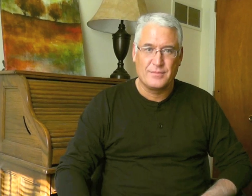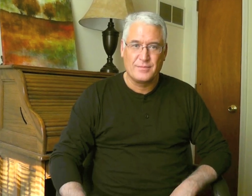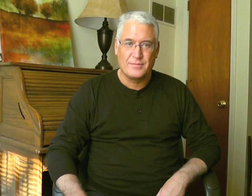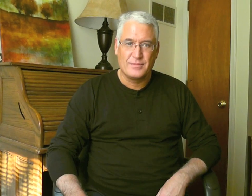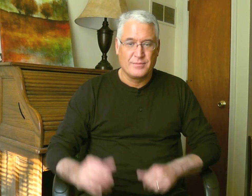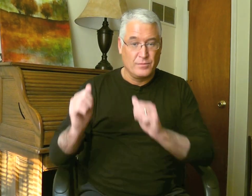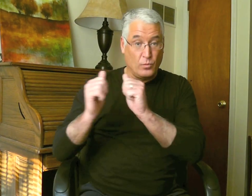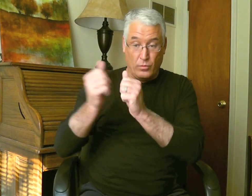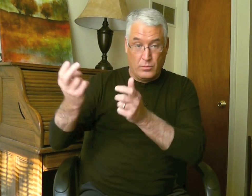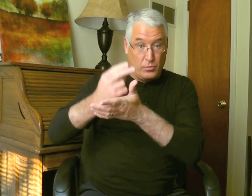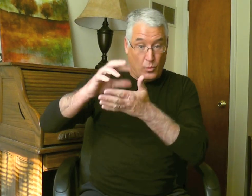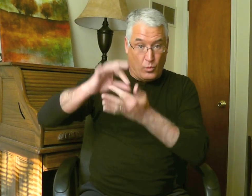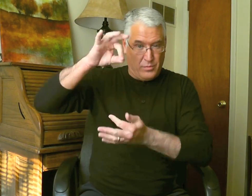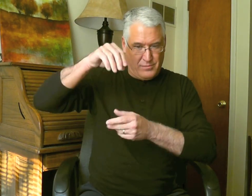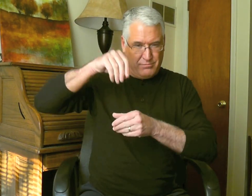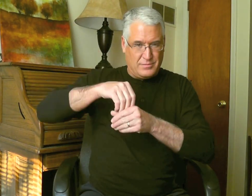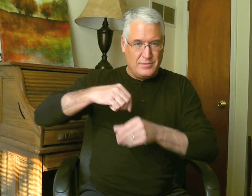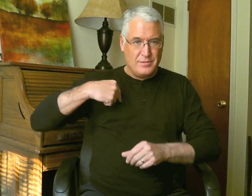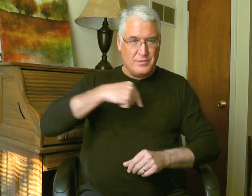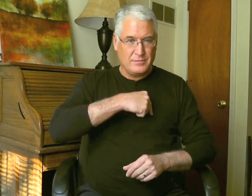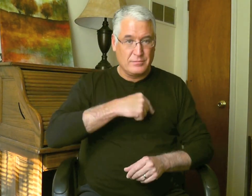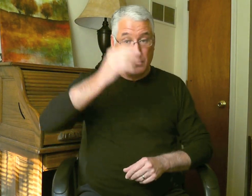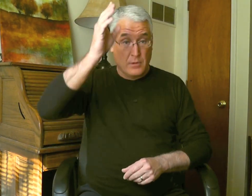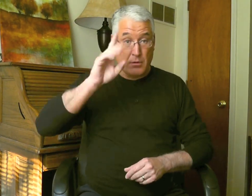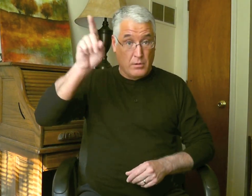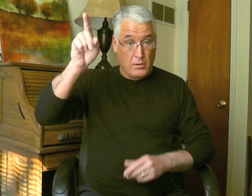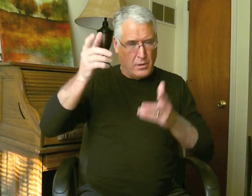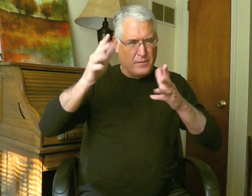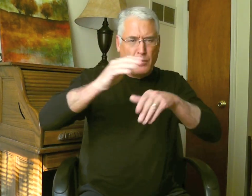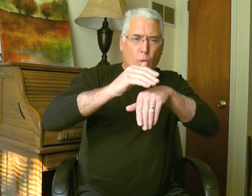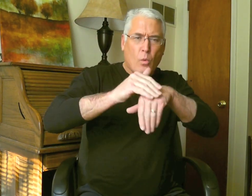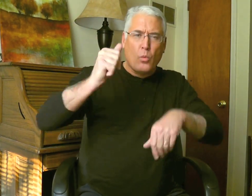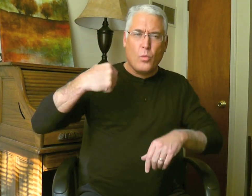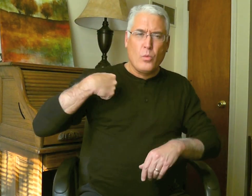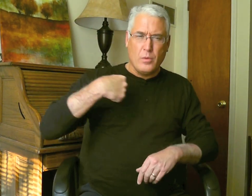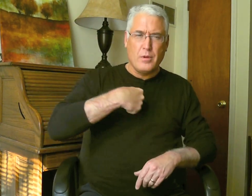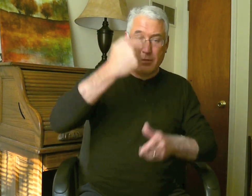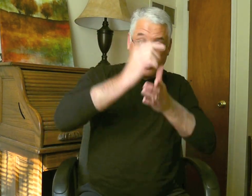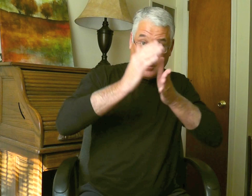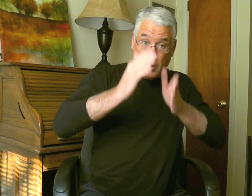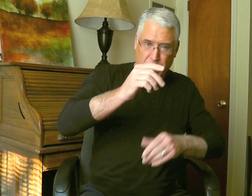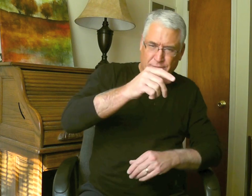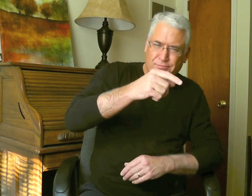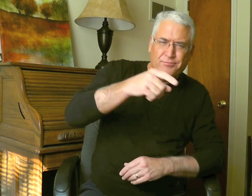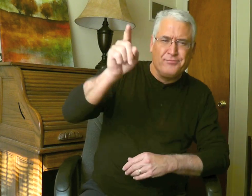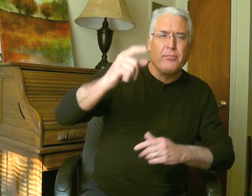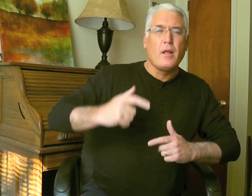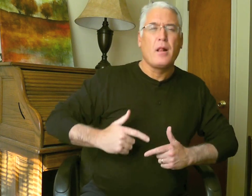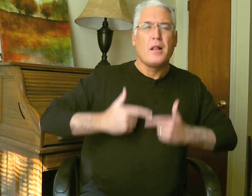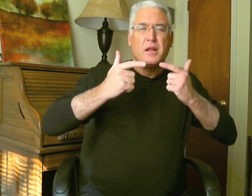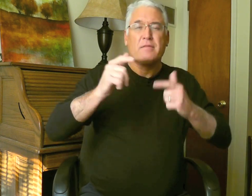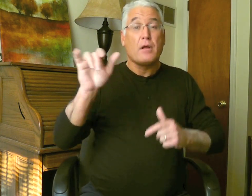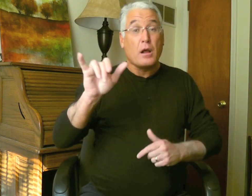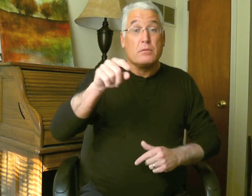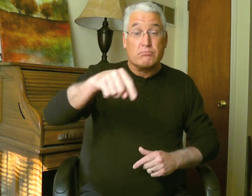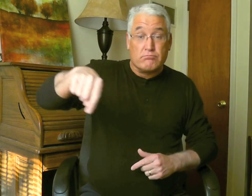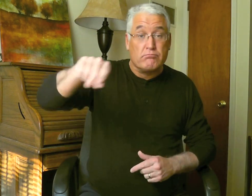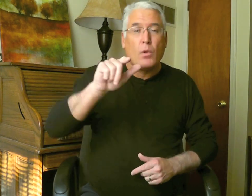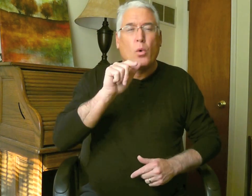The Holy Spirit living inside us. God has called us believers to live. Live as